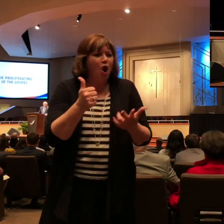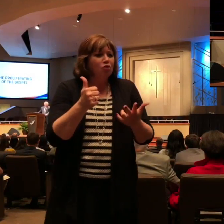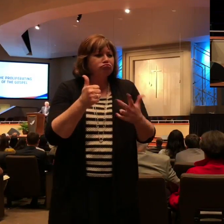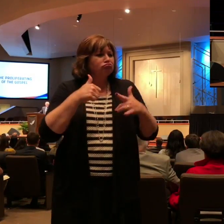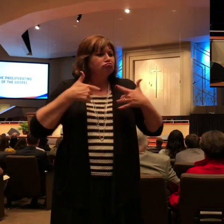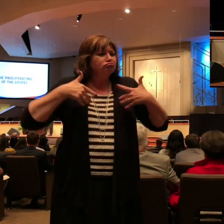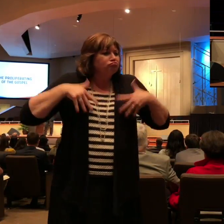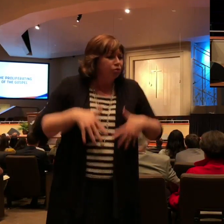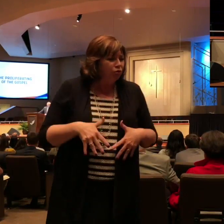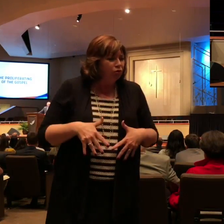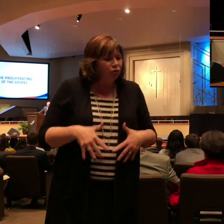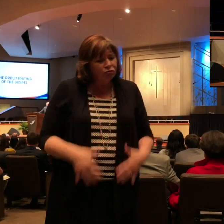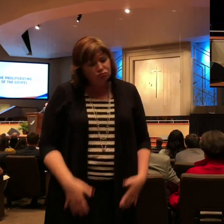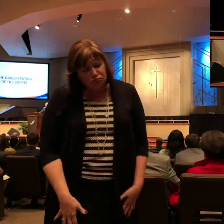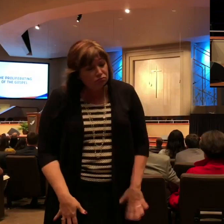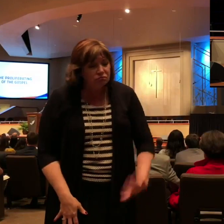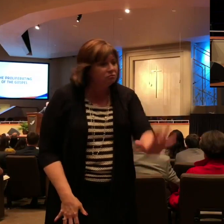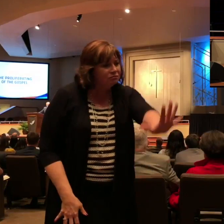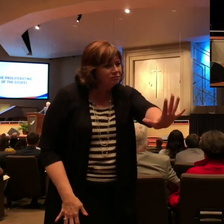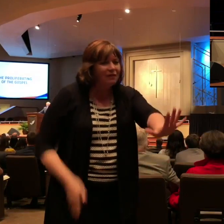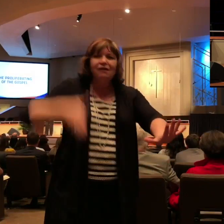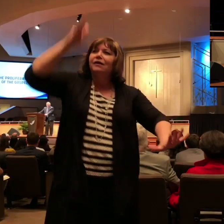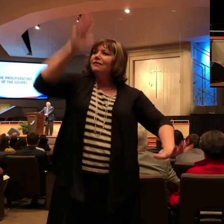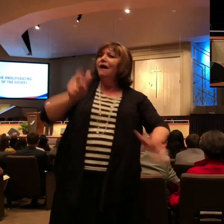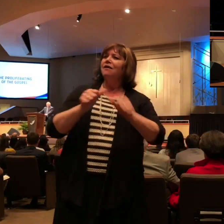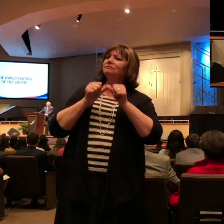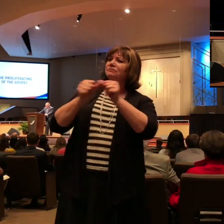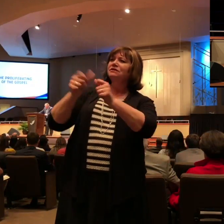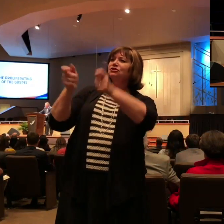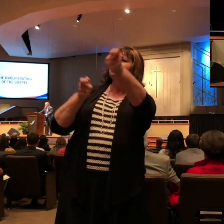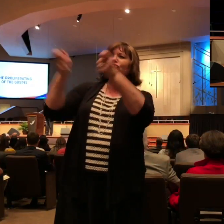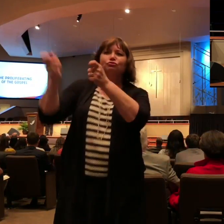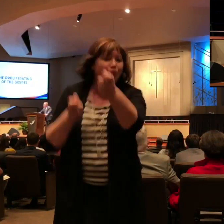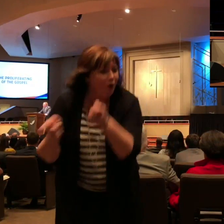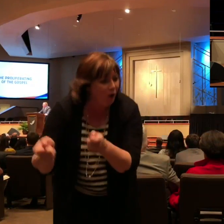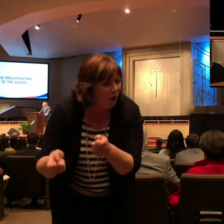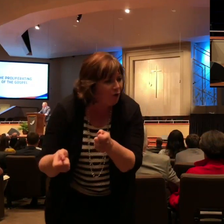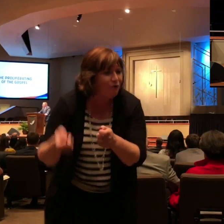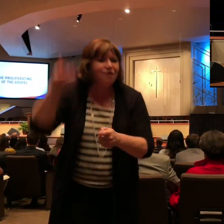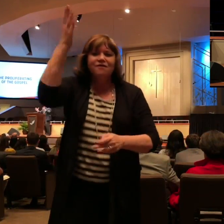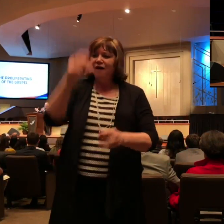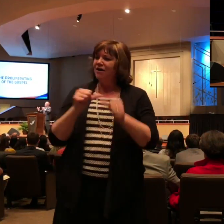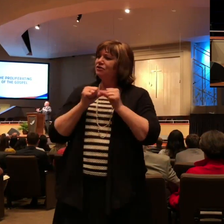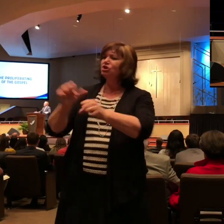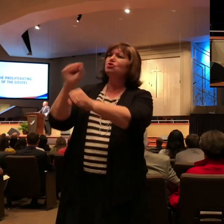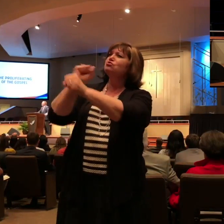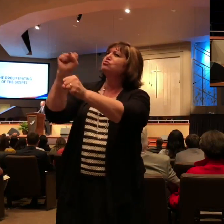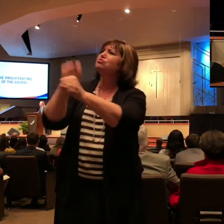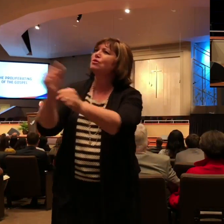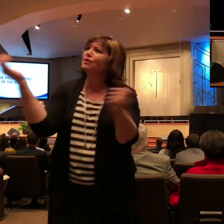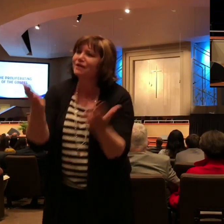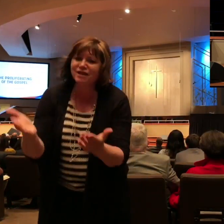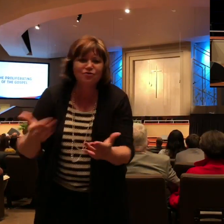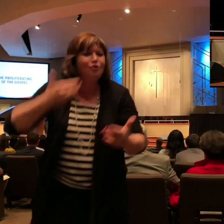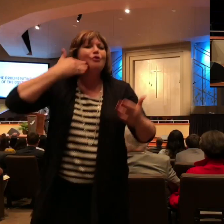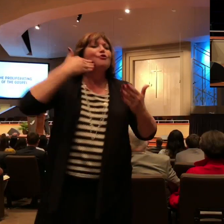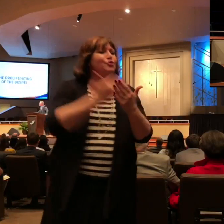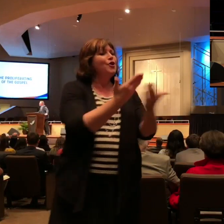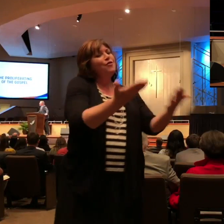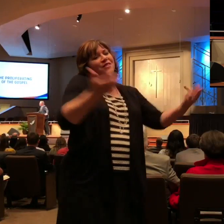discouraged. God's on the throne. God is at work. Good stuff's happening. It's going